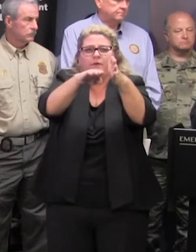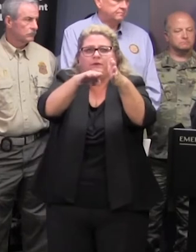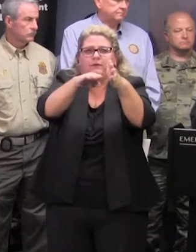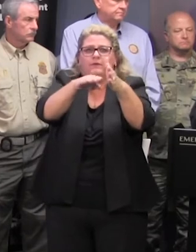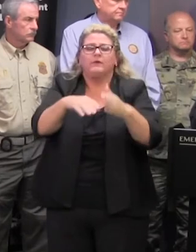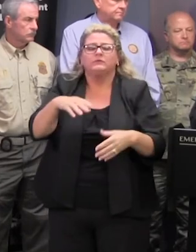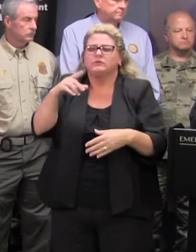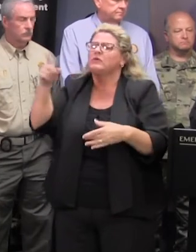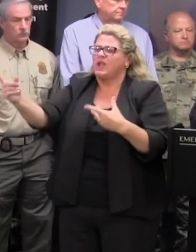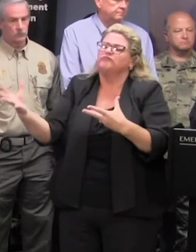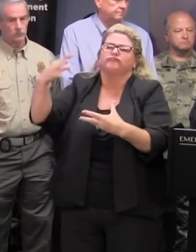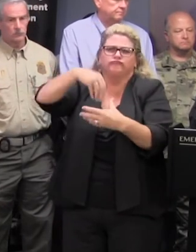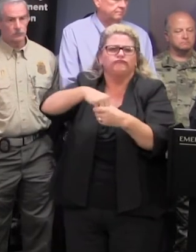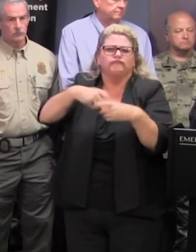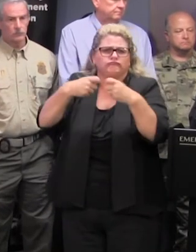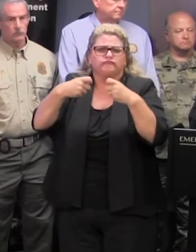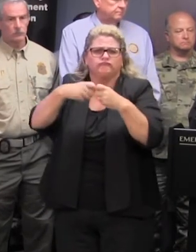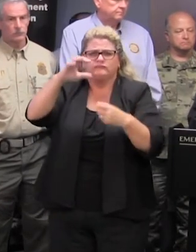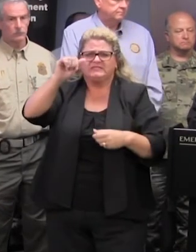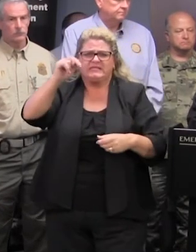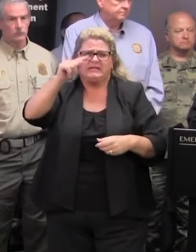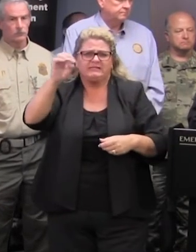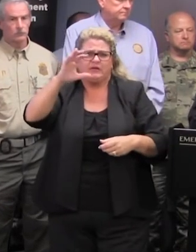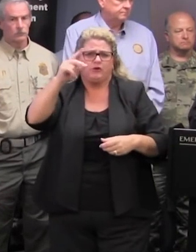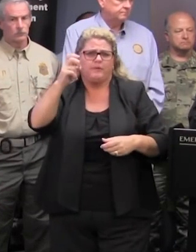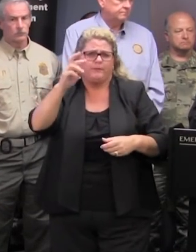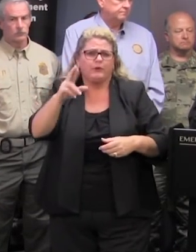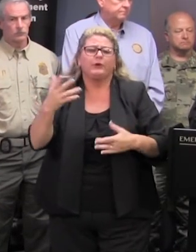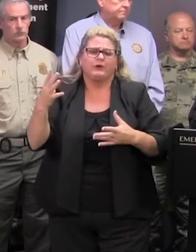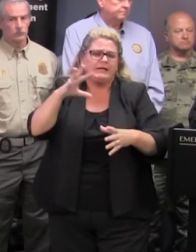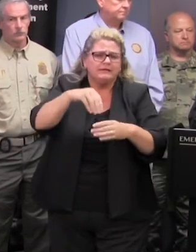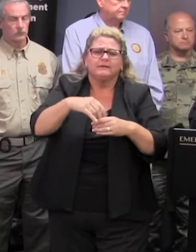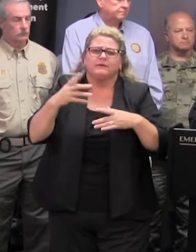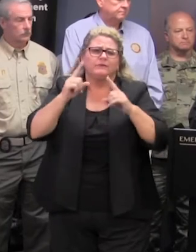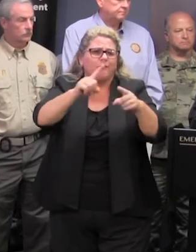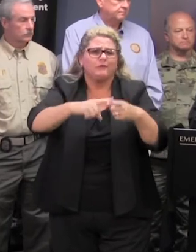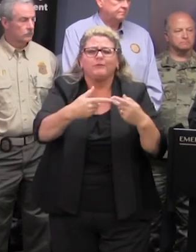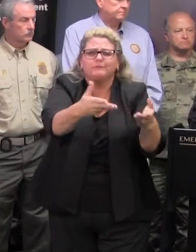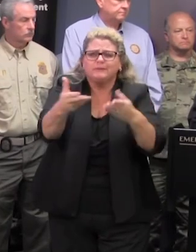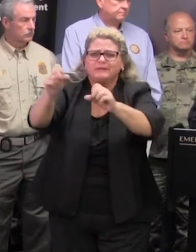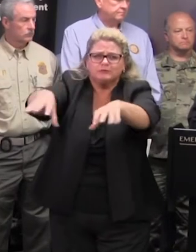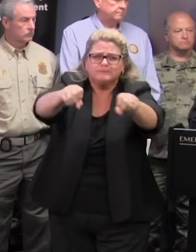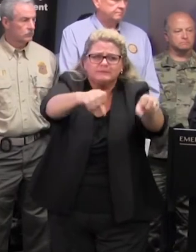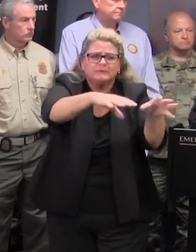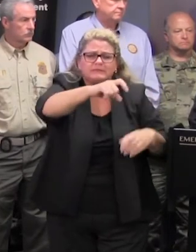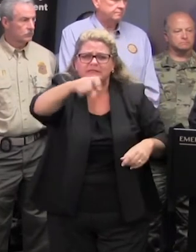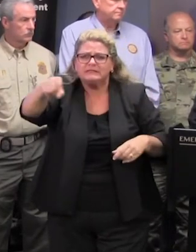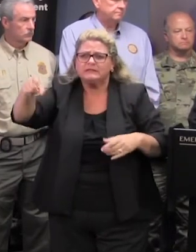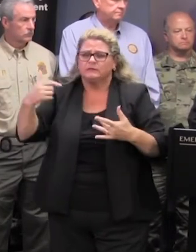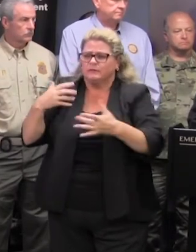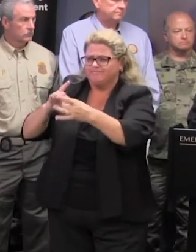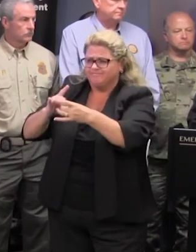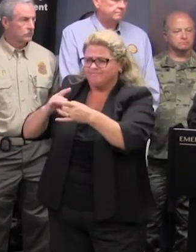engaged they are working with their state partners as needed to try to get materials to the site based on their requests and we're trying to make sure that we're